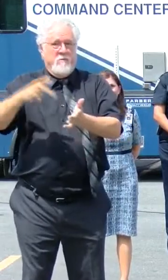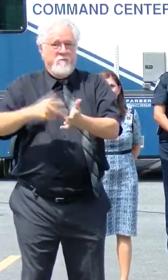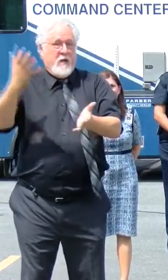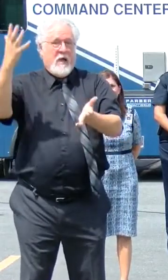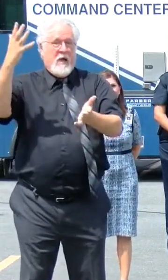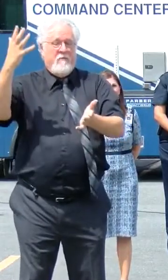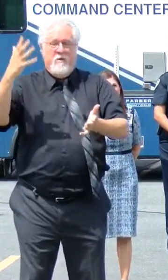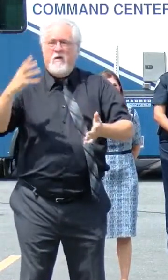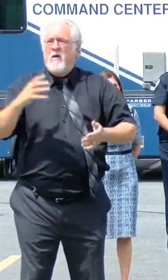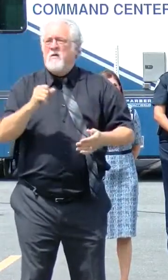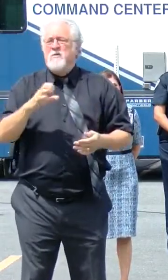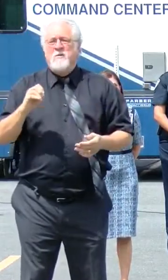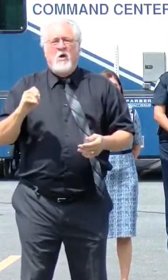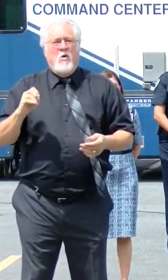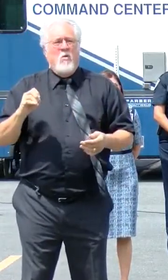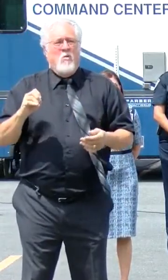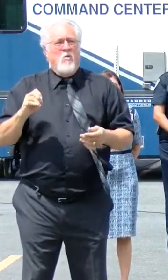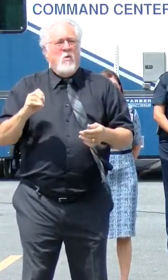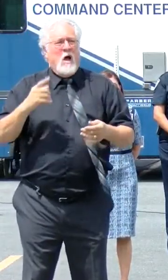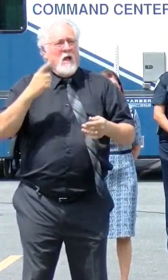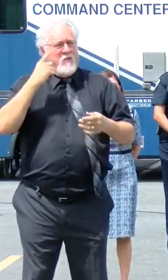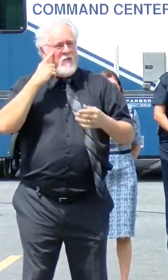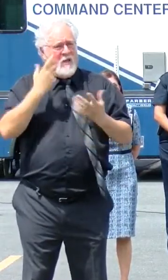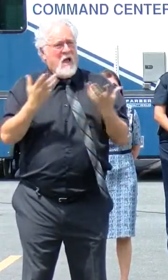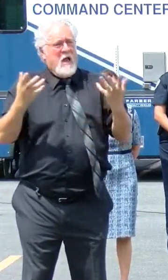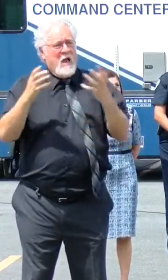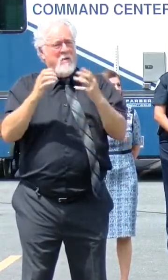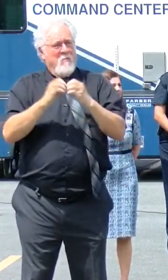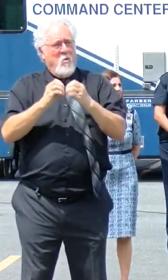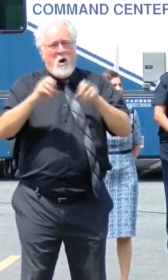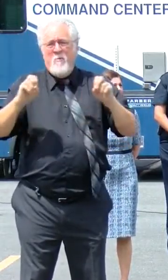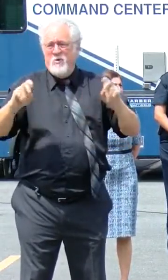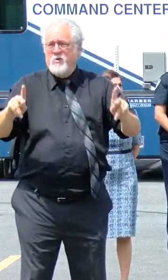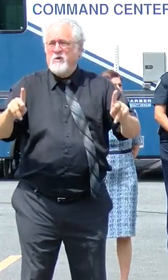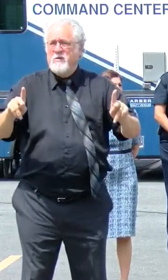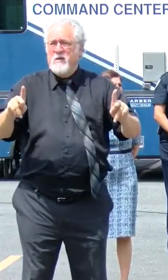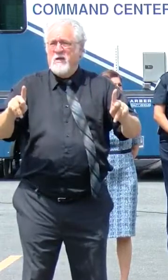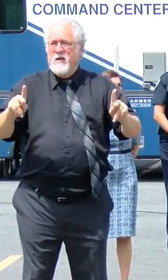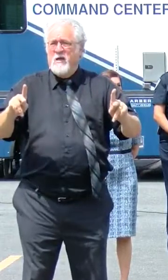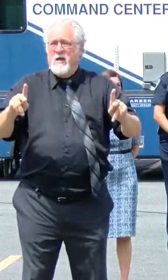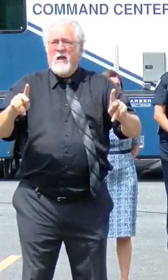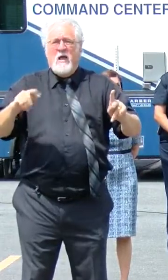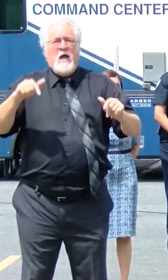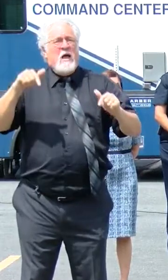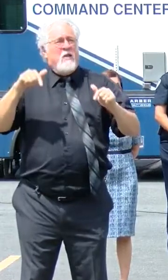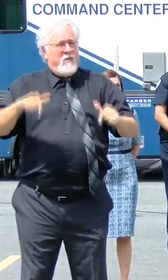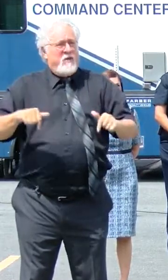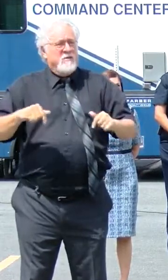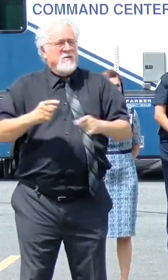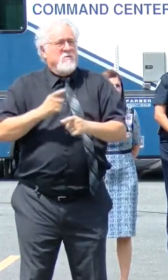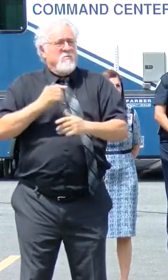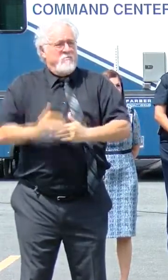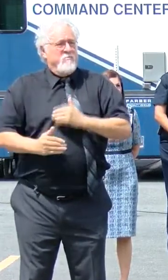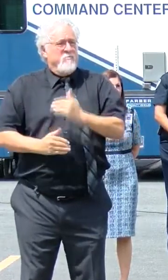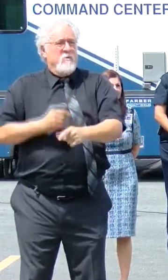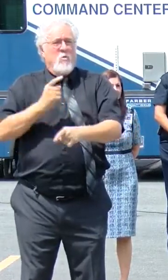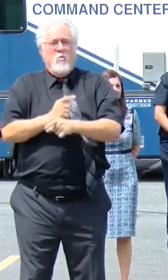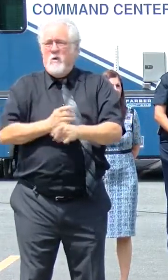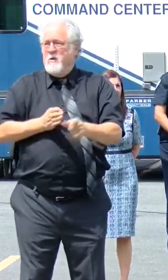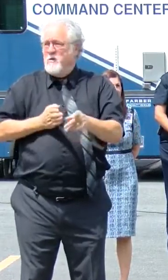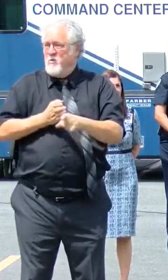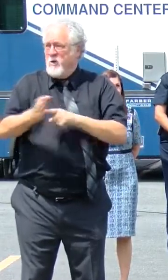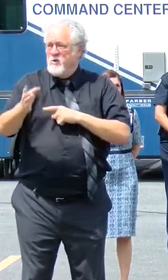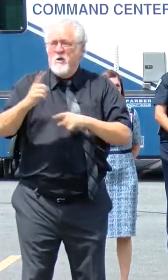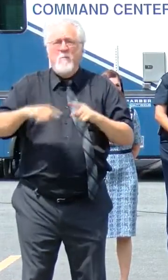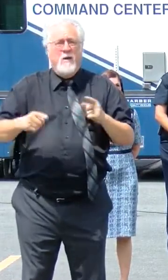even fivefold. So I think there's going to be a lot of opportunity. This is certainly a step in the right direction. But